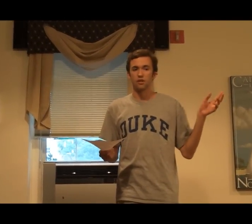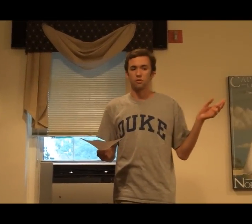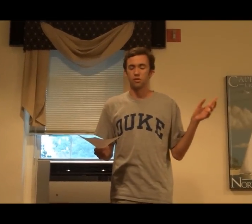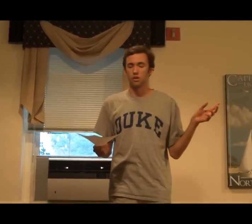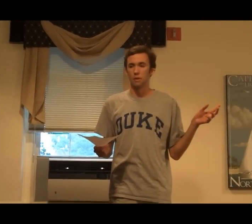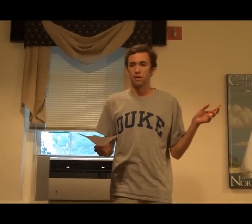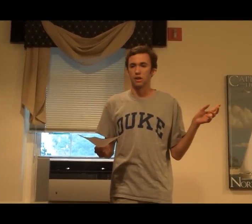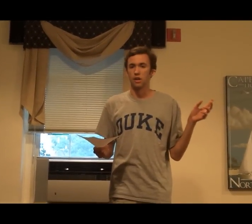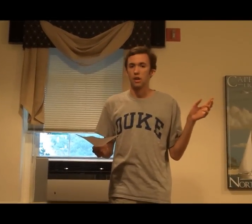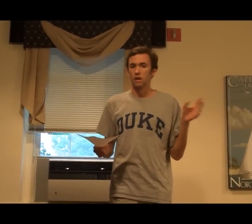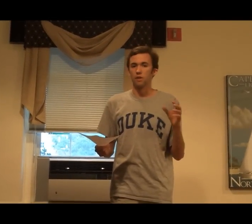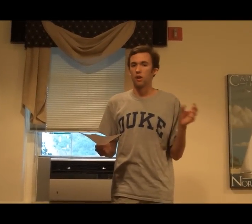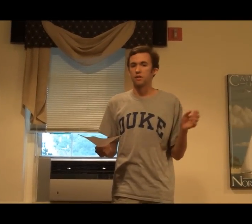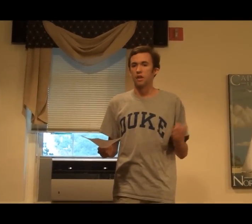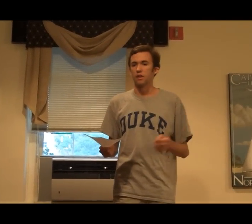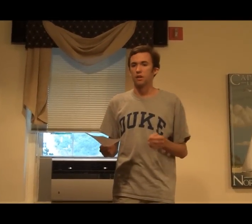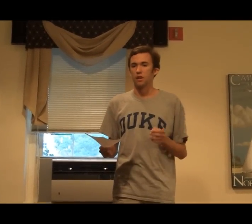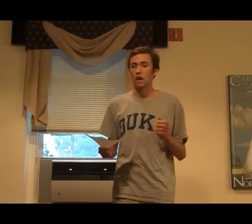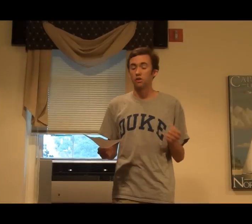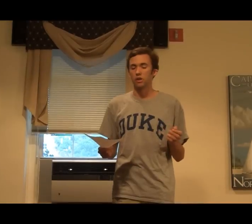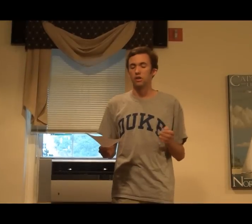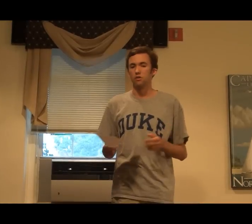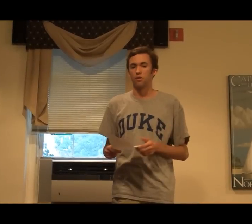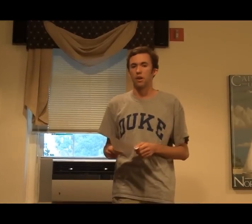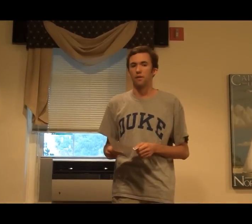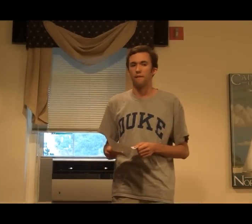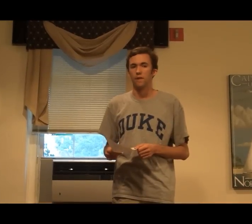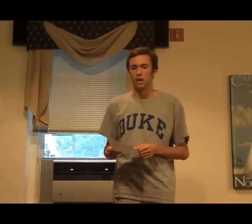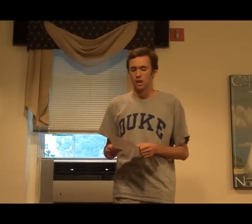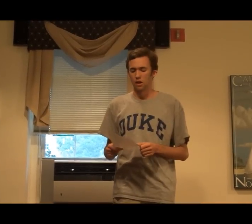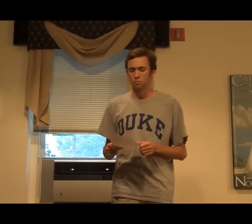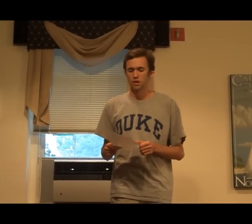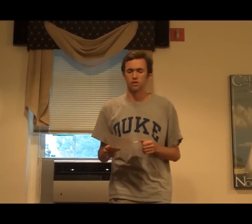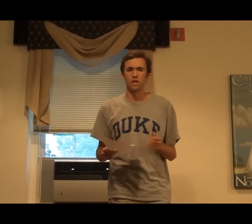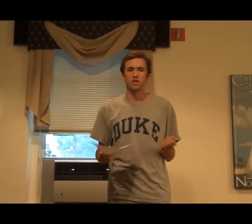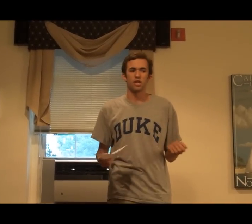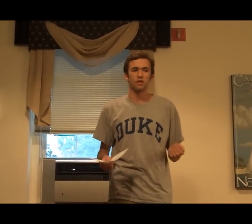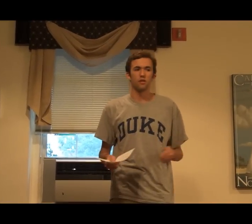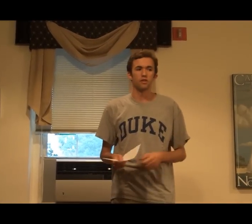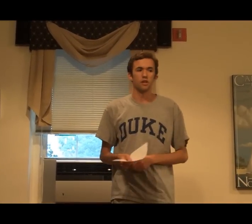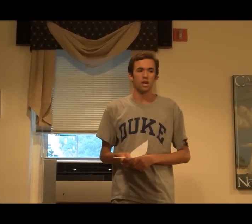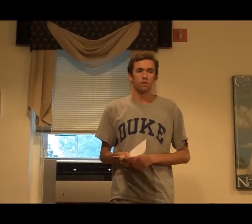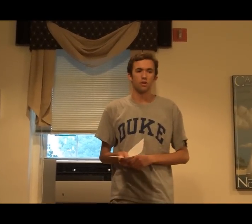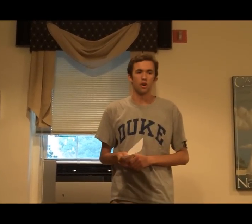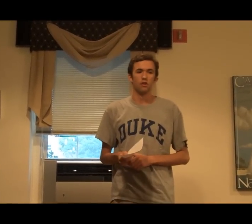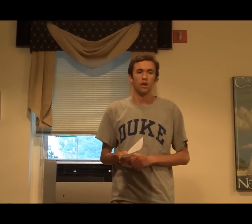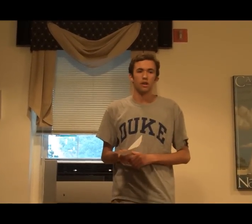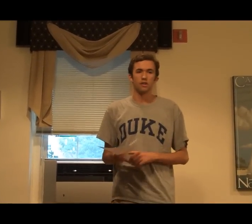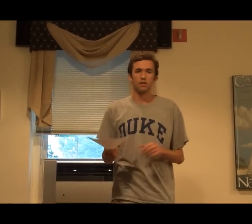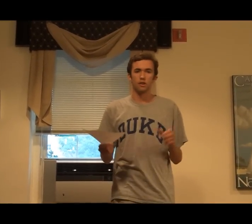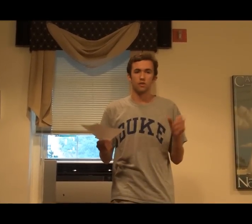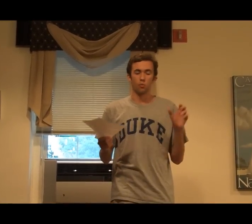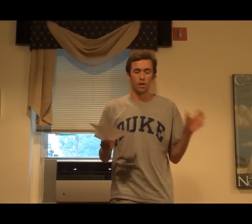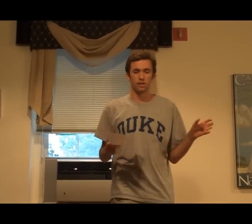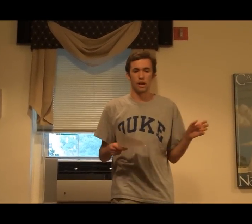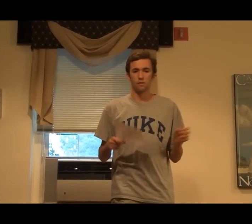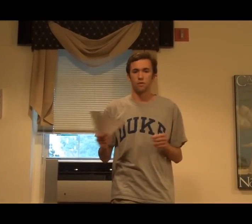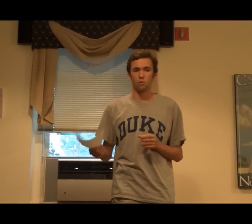to a certain object, even though it has nothing inherently to do with it. Now, it would be a stretch to consider this language, though, because it's just one sound for one